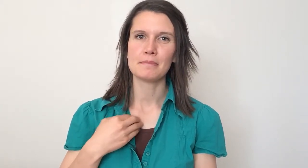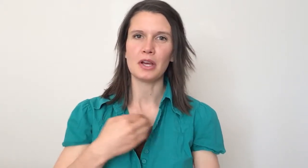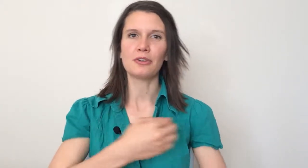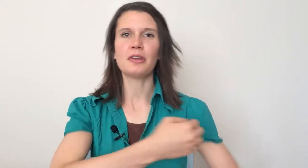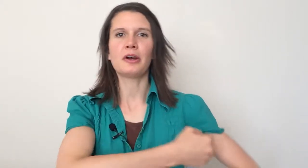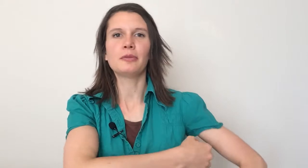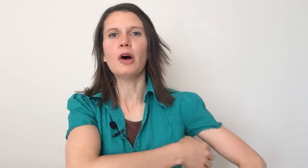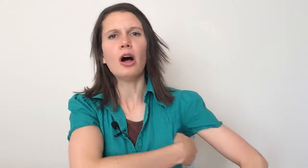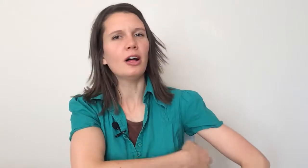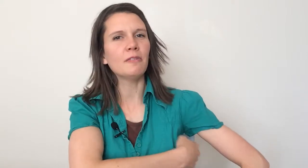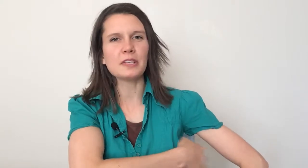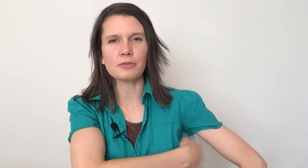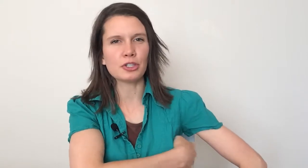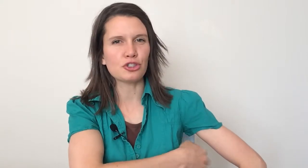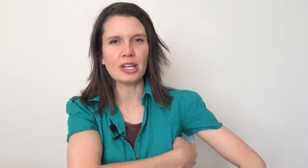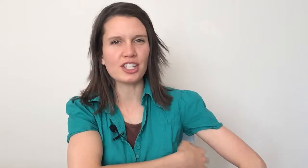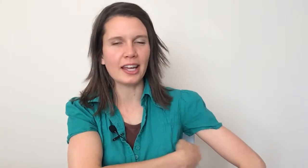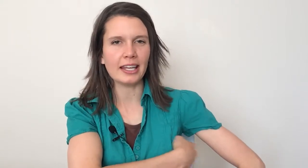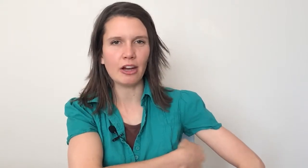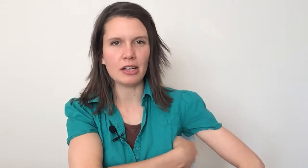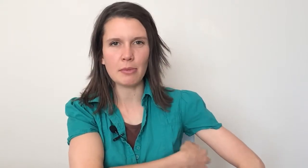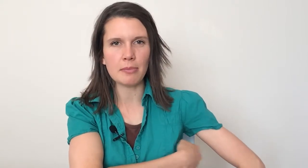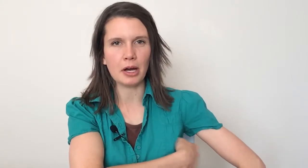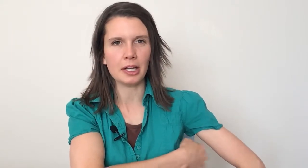Under the arm. All this frustration I carry in my body.